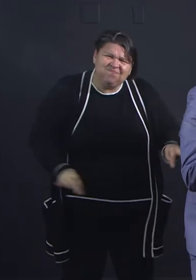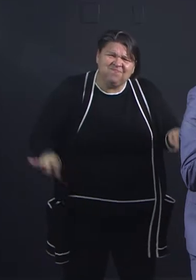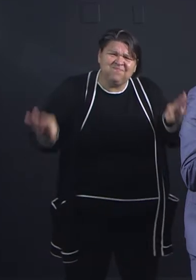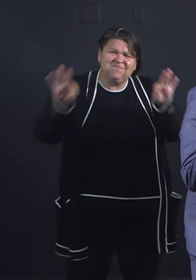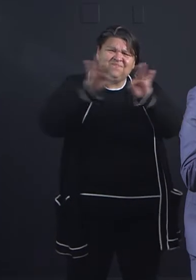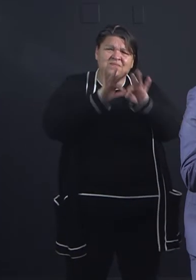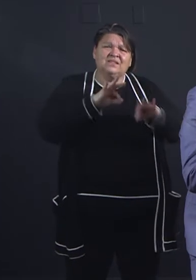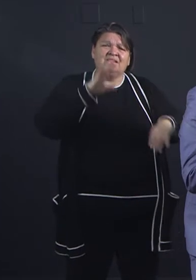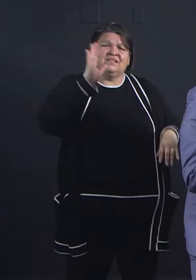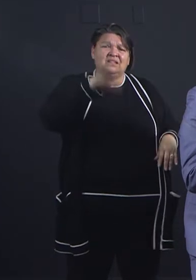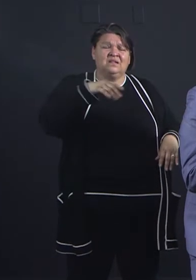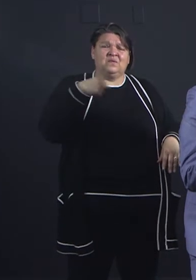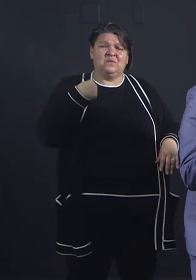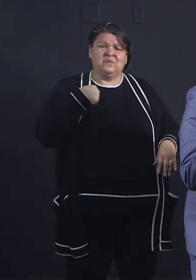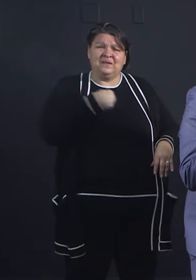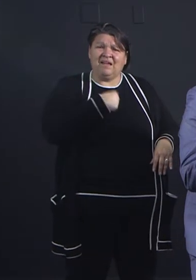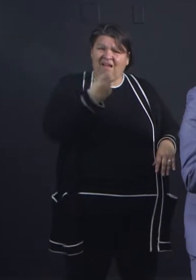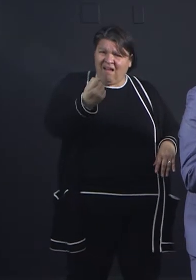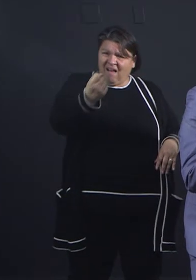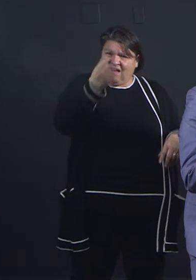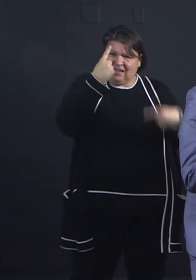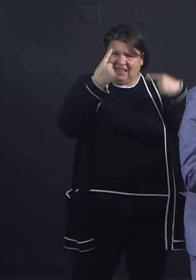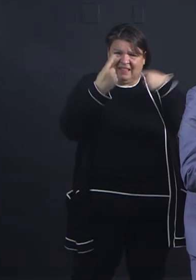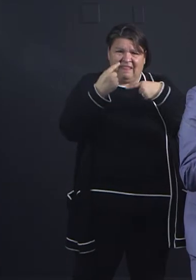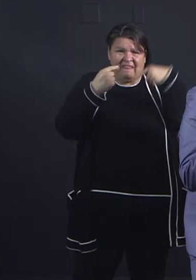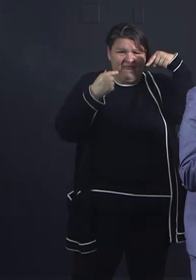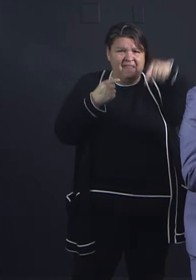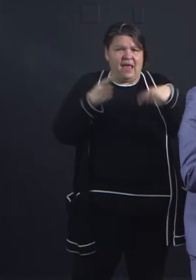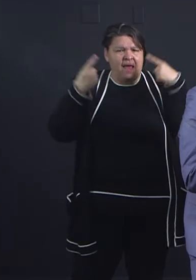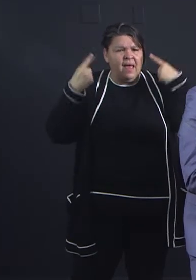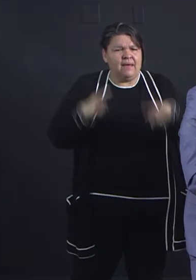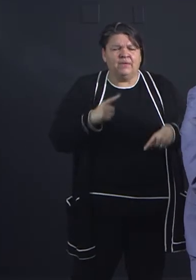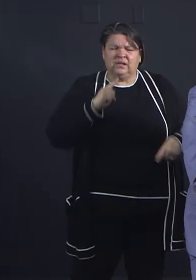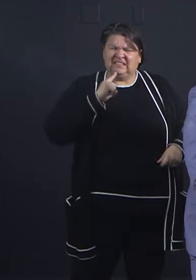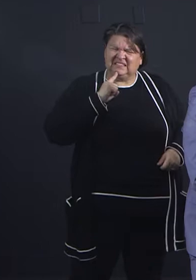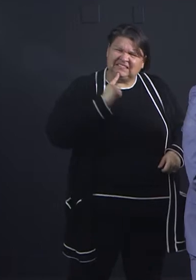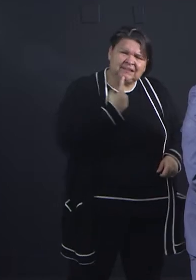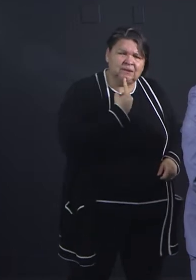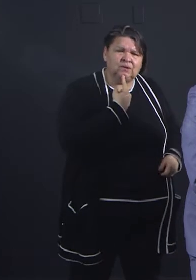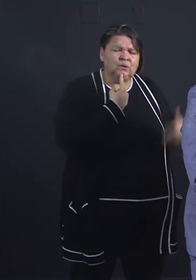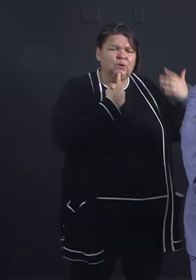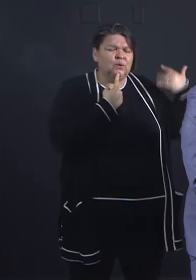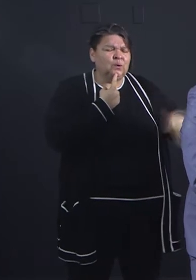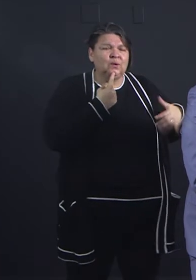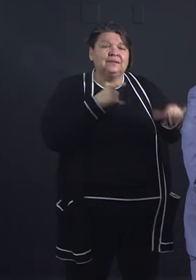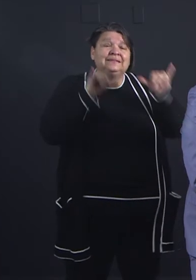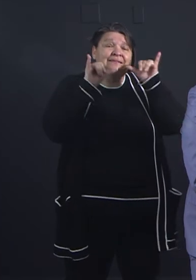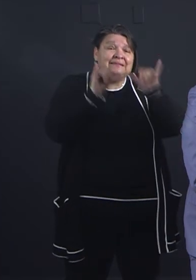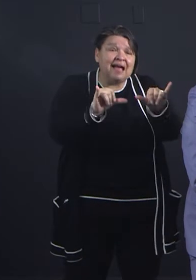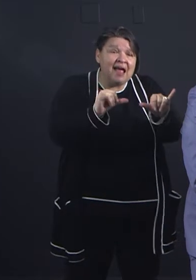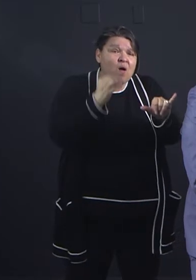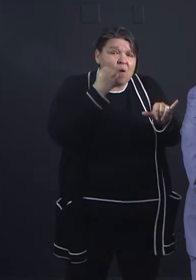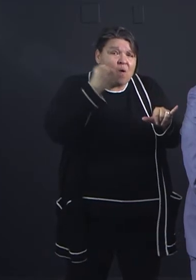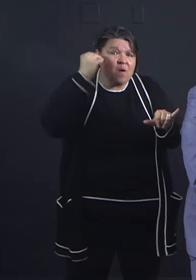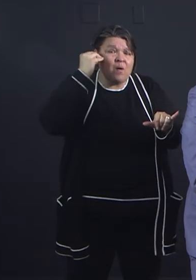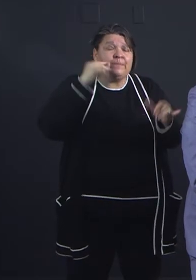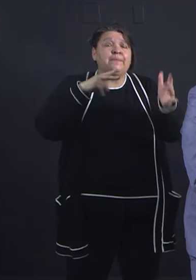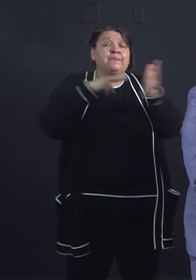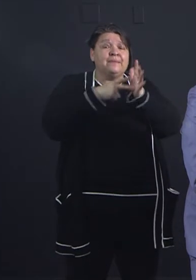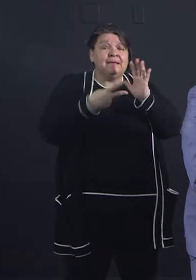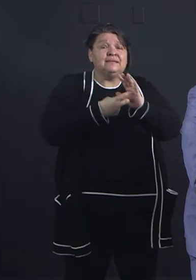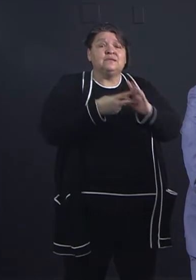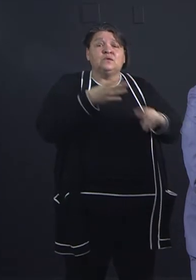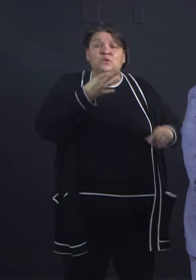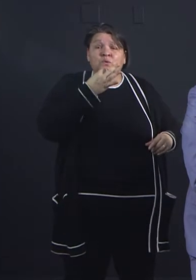this and stay at home, the quicker this will be over so we can get back to some sense of normalcy and what Fort Worth is really about. So